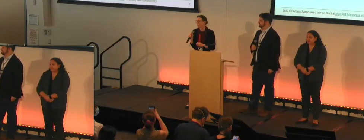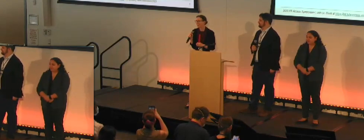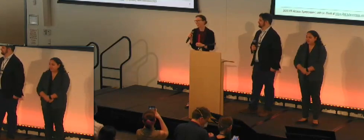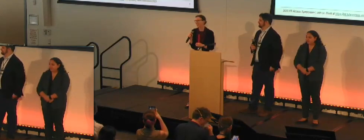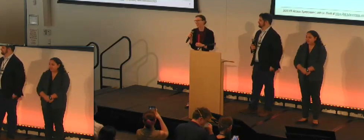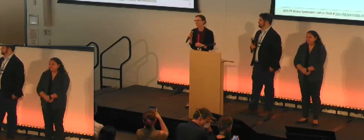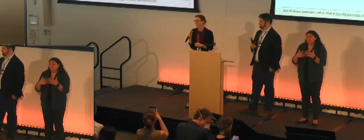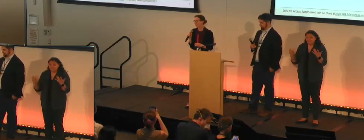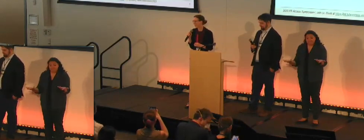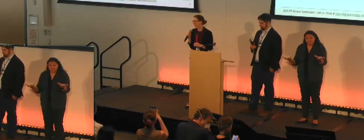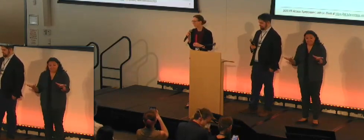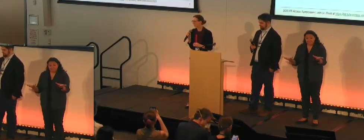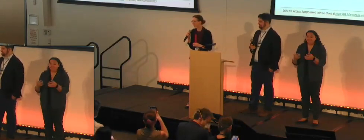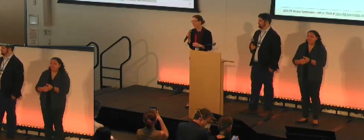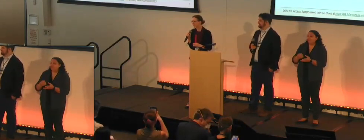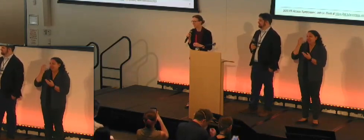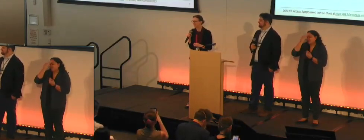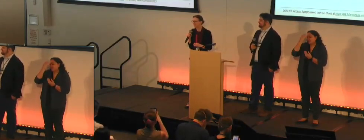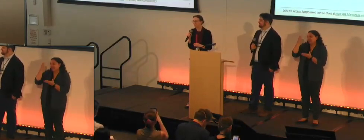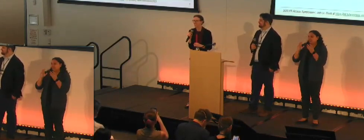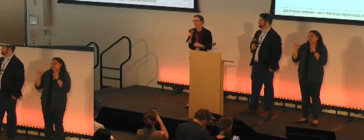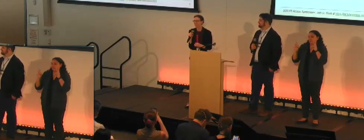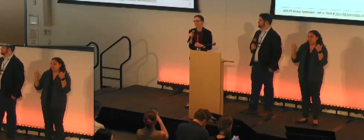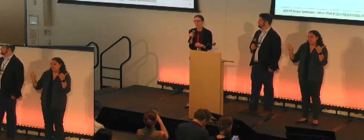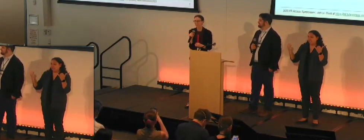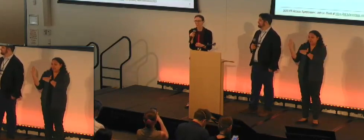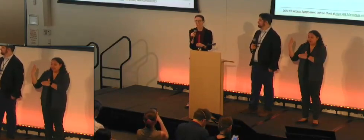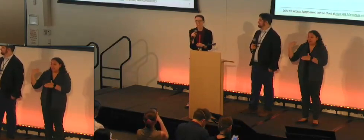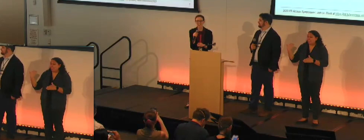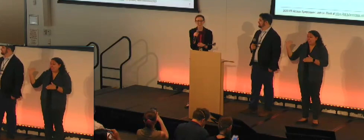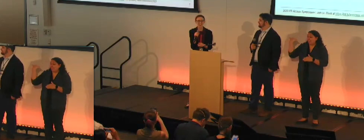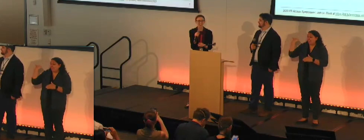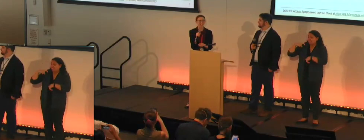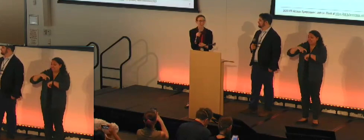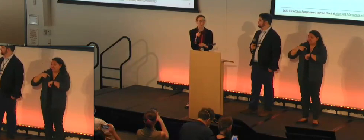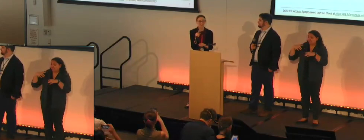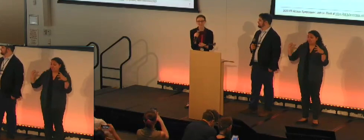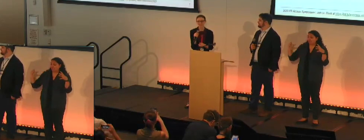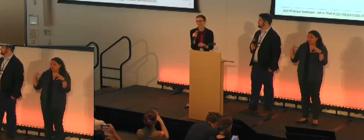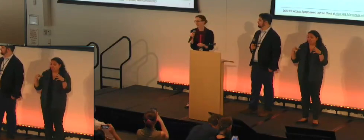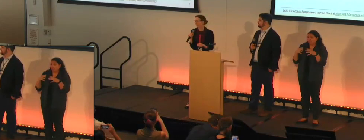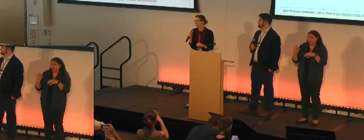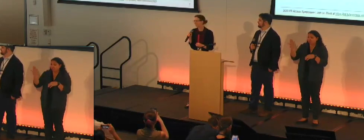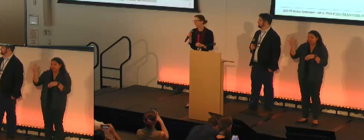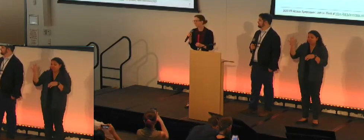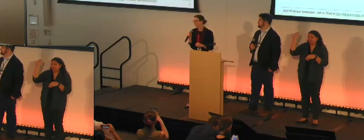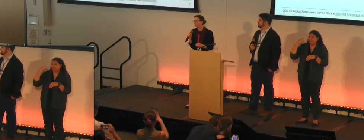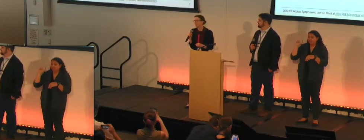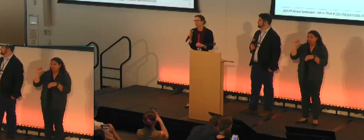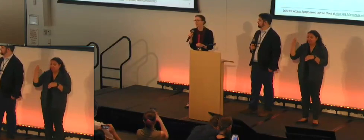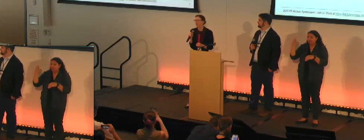Yeah, so I was telling a few people this morning that the last time we were all gathered together in person was back in 2019,